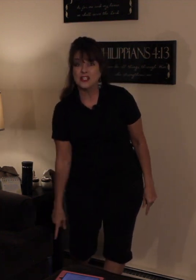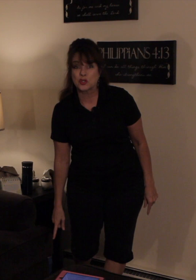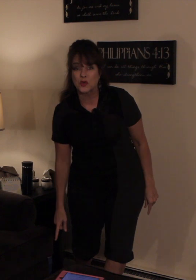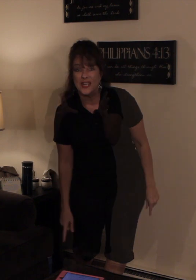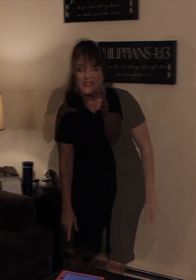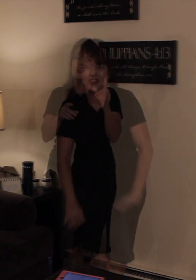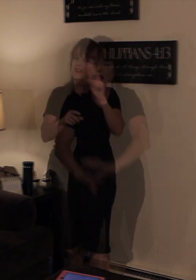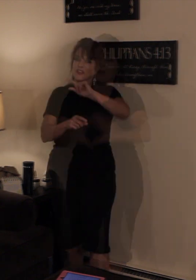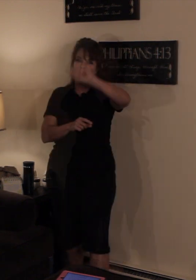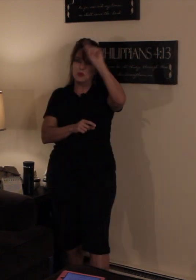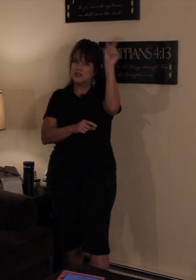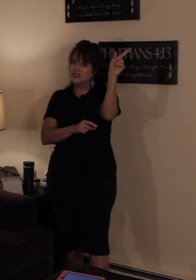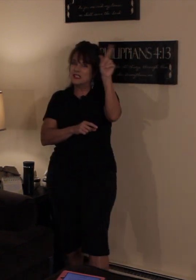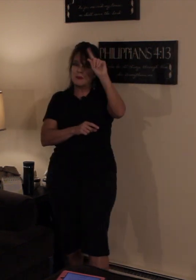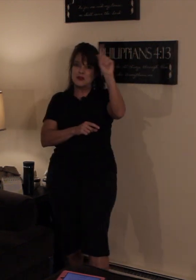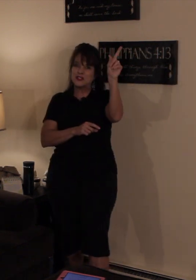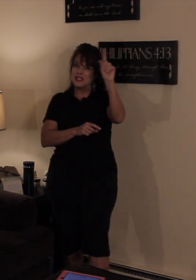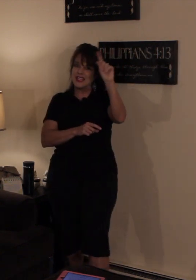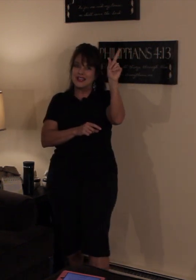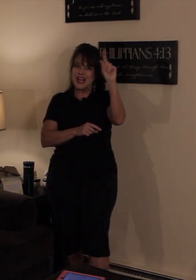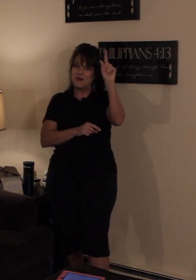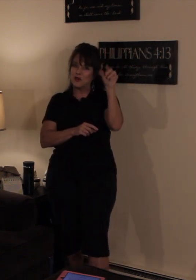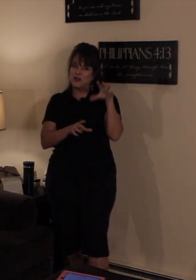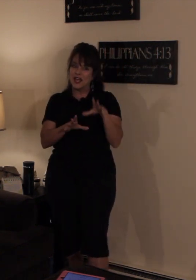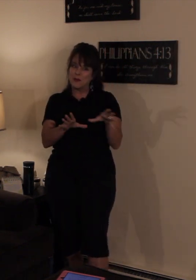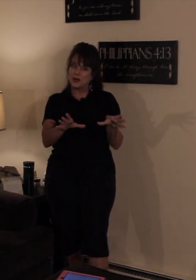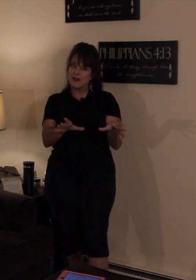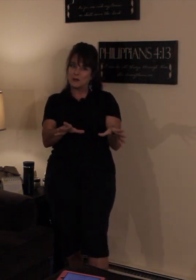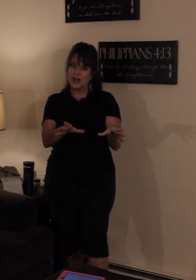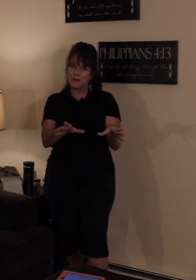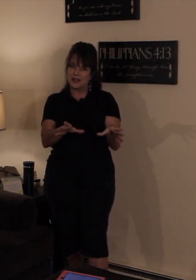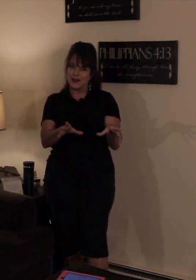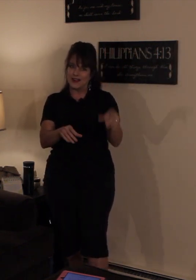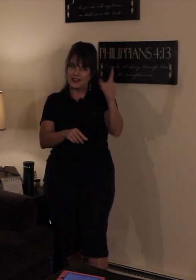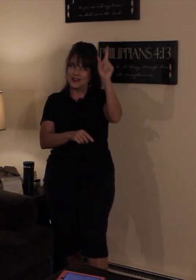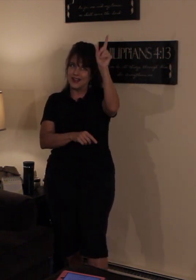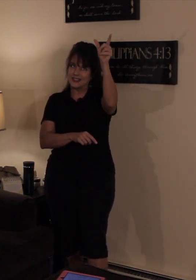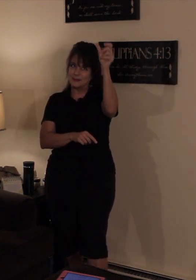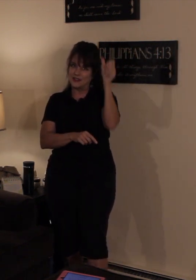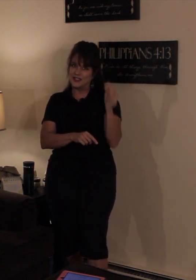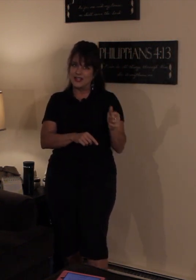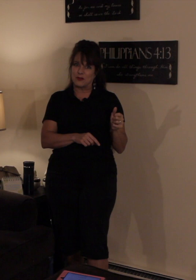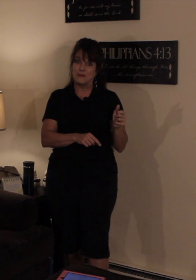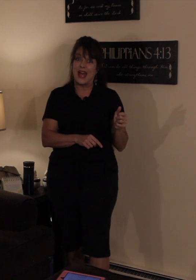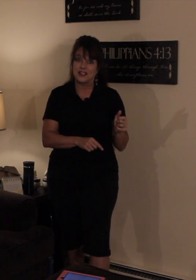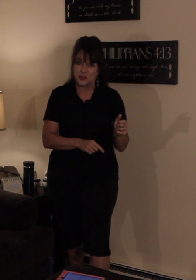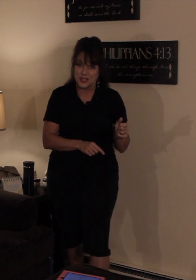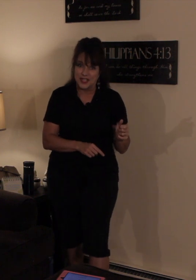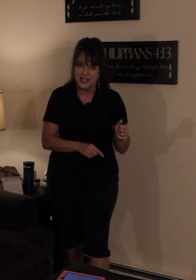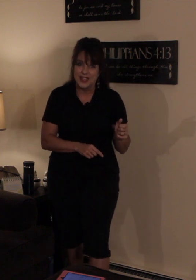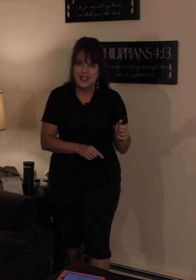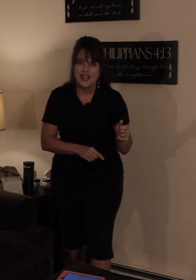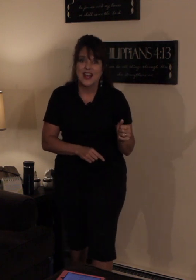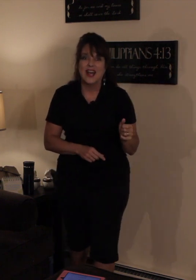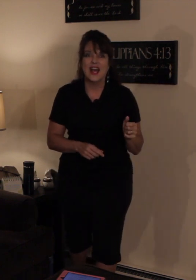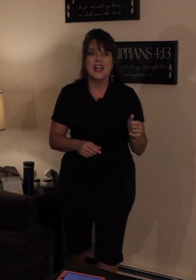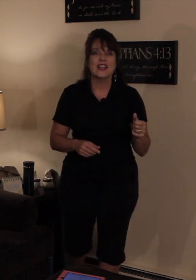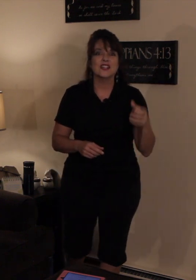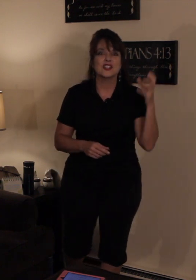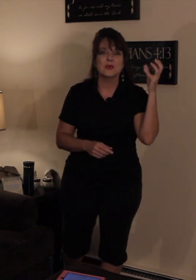tree that she wasn't supposed to eat that fruit. It had private property around it. You're not supposed to eat from that tree. And she